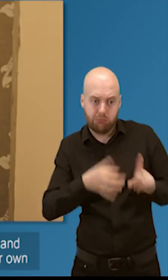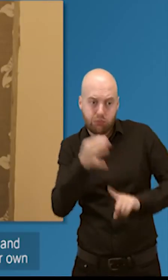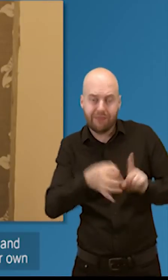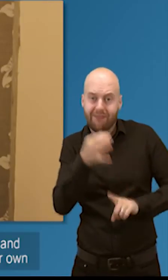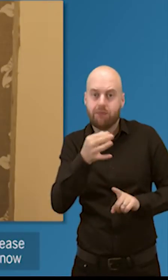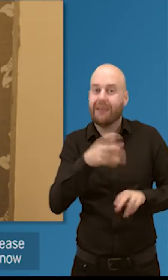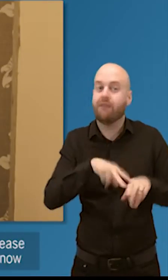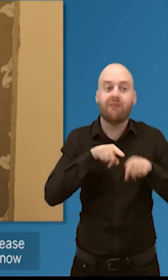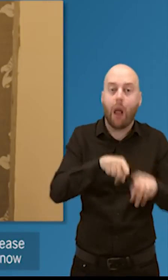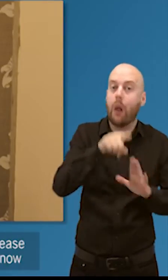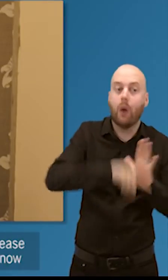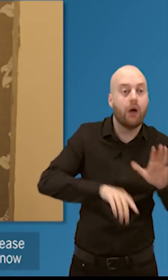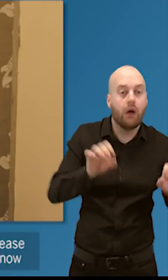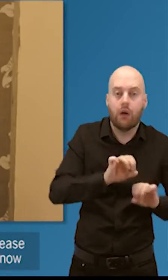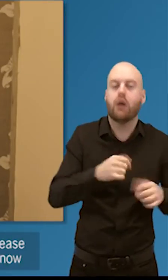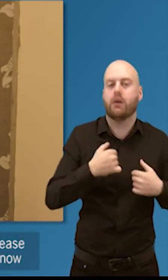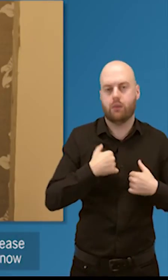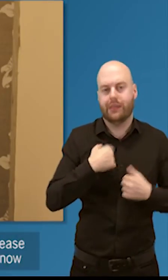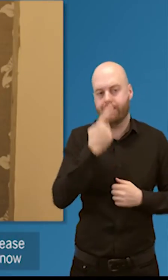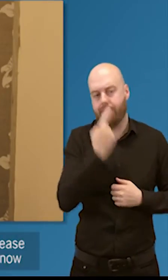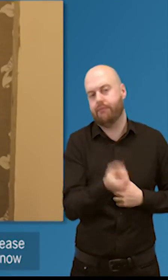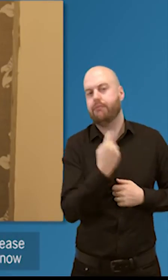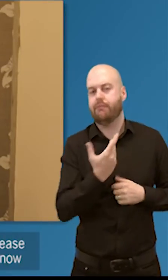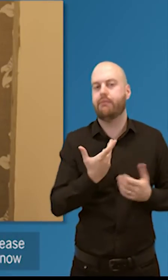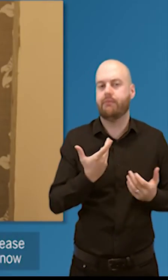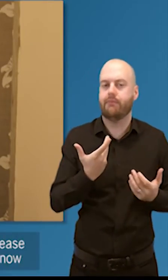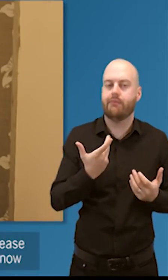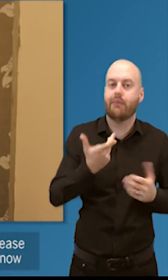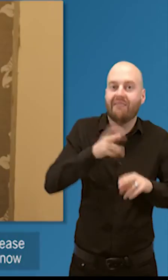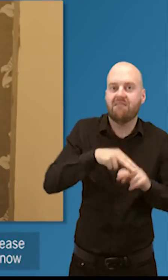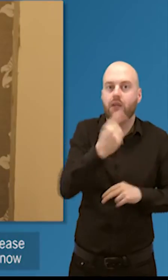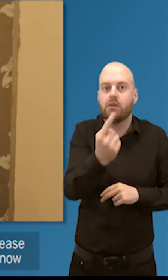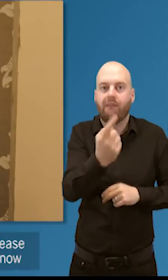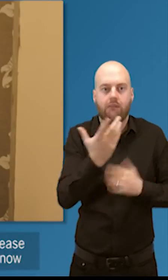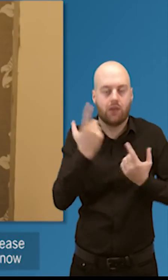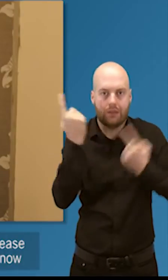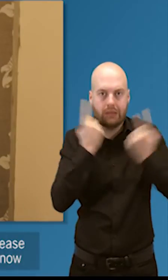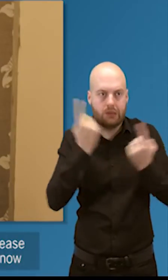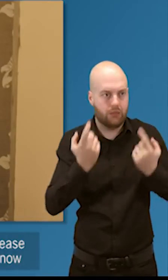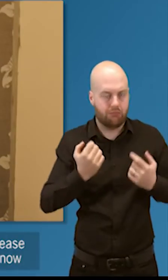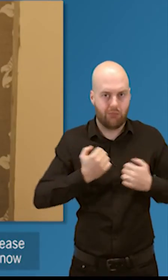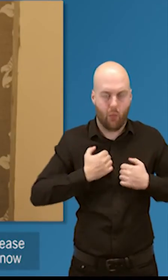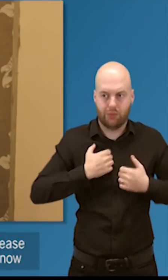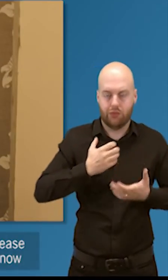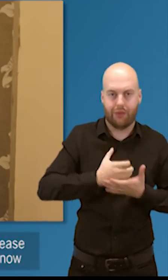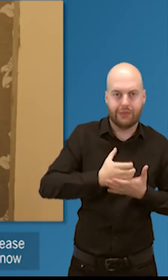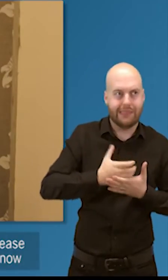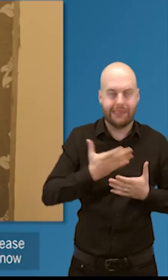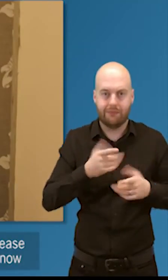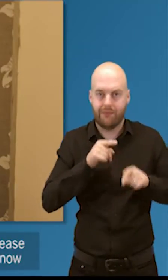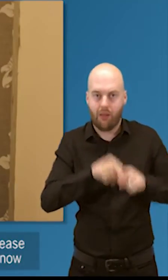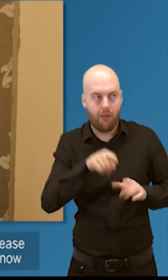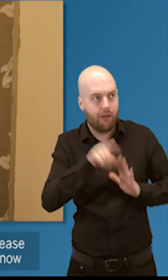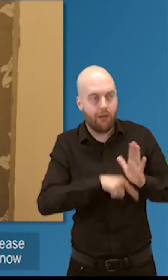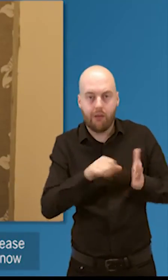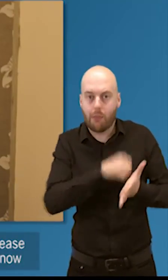concerned about your own charity or another charity that you come across, please give us a call. We're not going to just